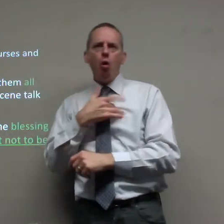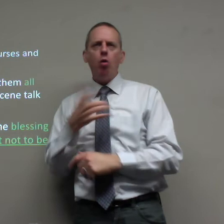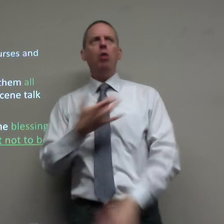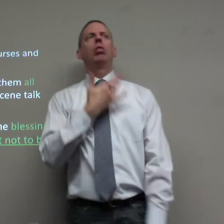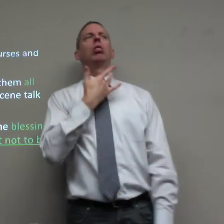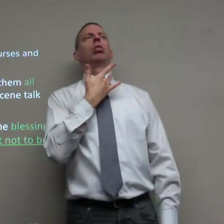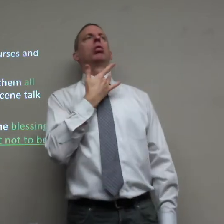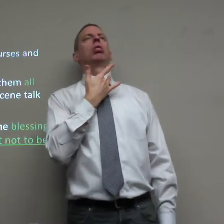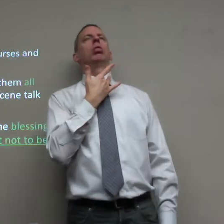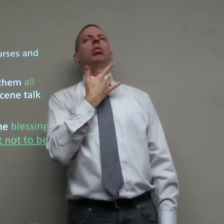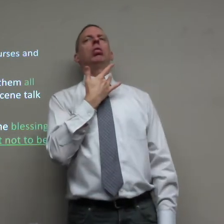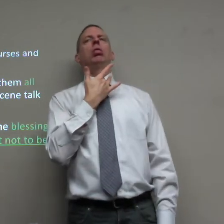they'll praise them change the heart